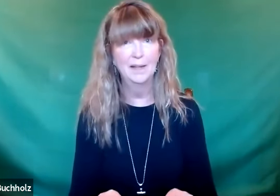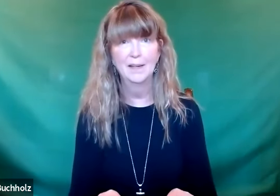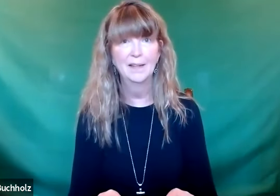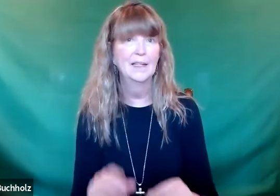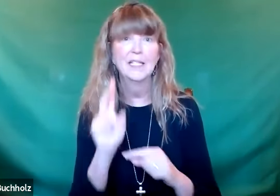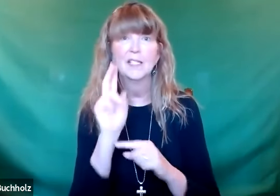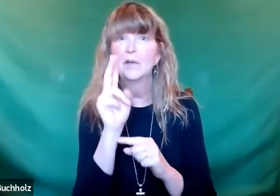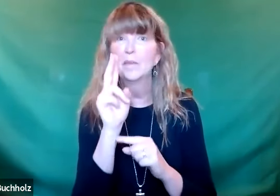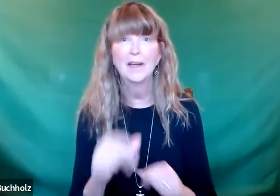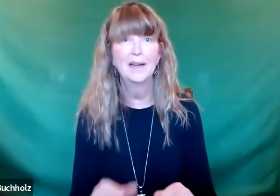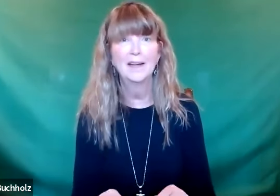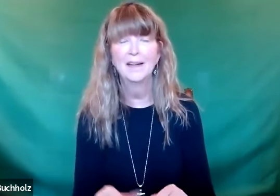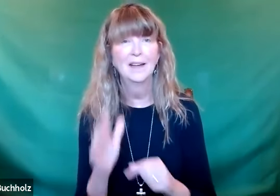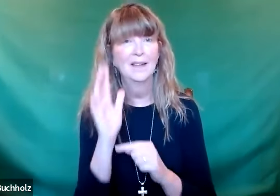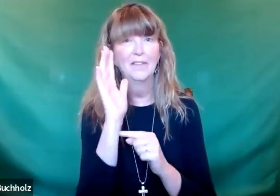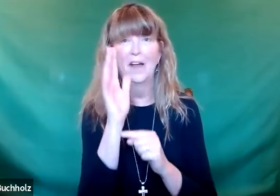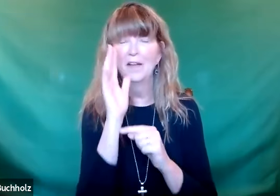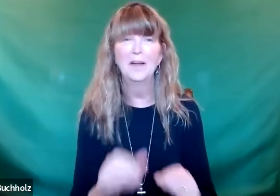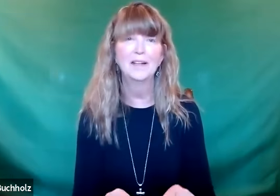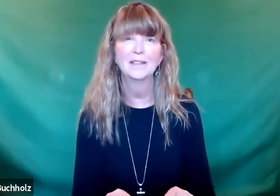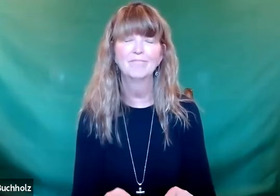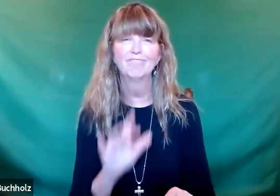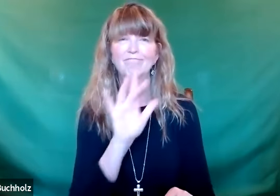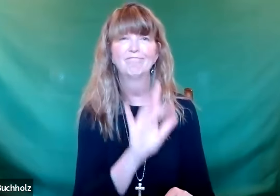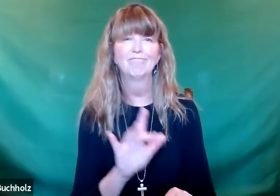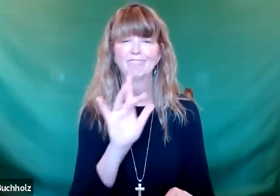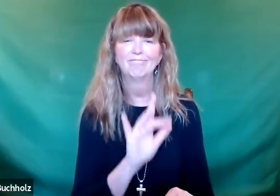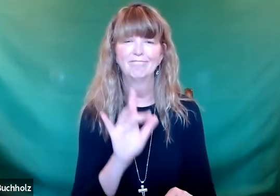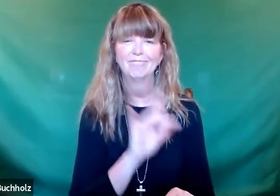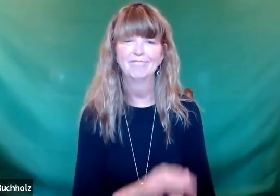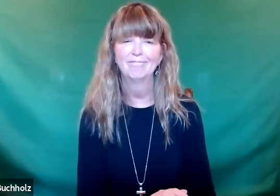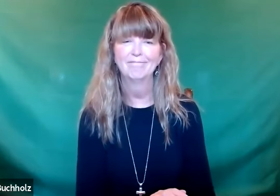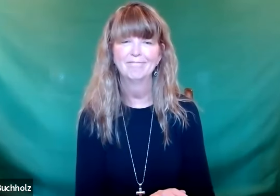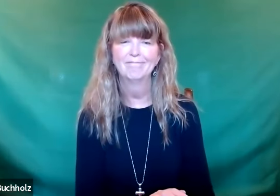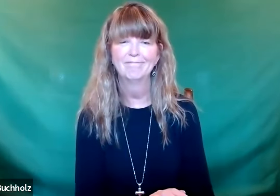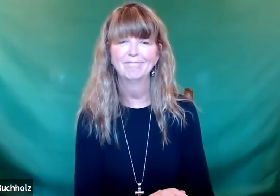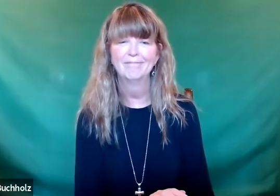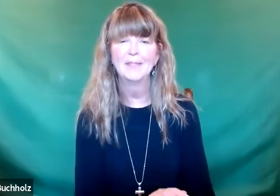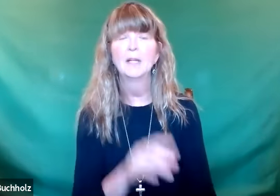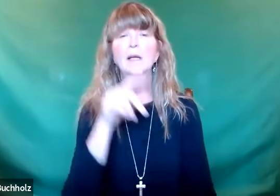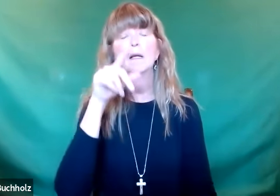a little bit of quiet? Just a minute? Two minutes maybe? Maybe five minutes? I'm kind of pitying him for this.